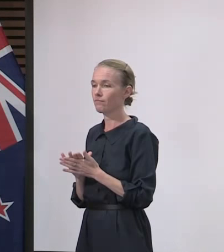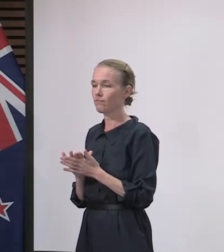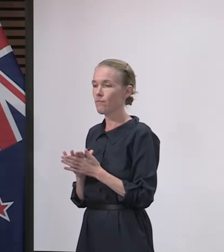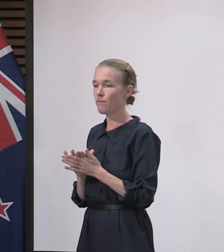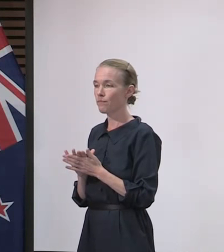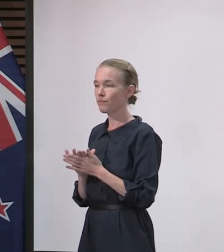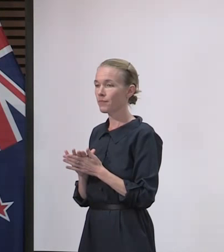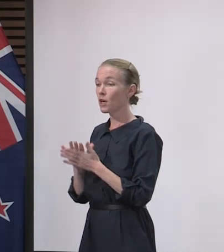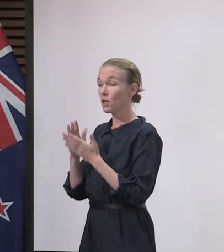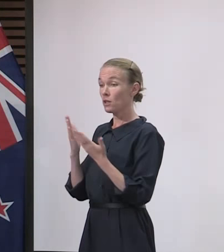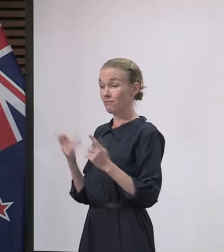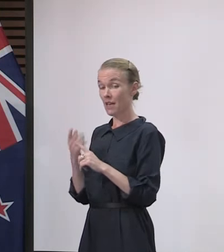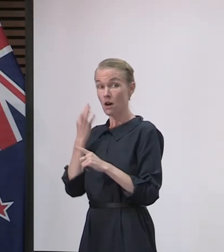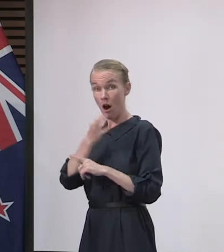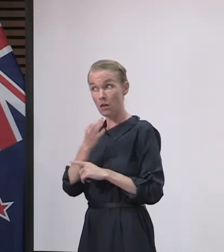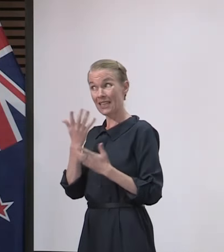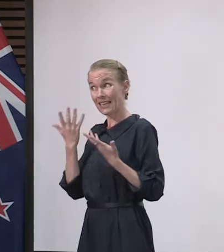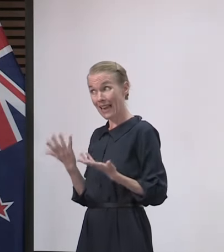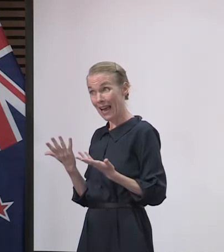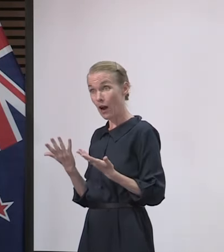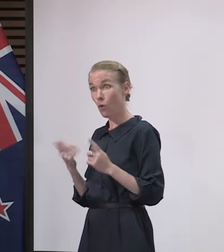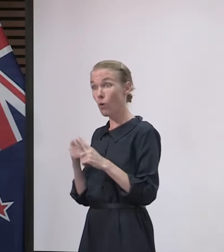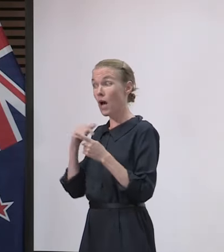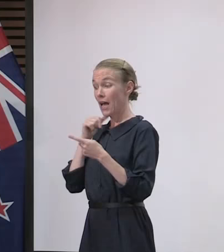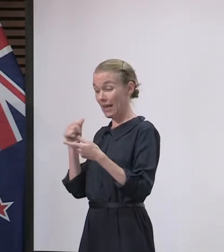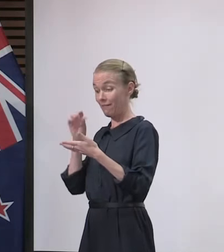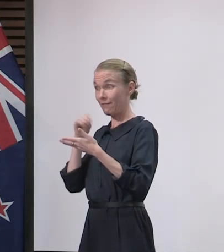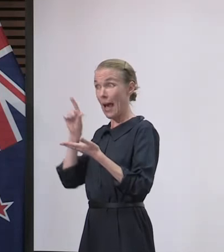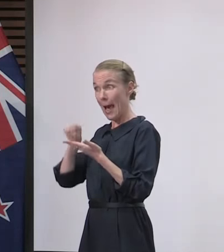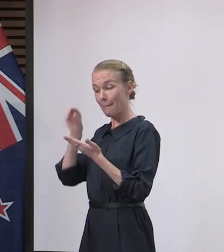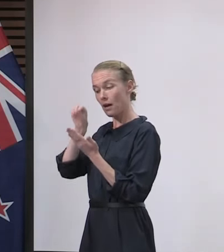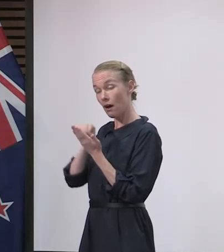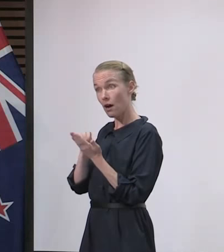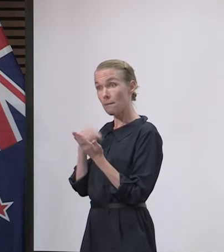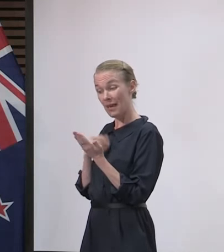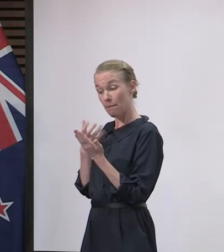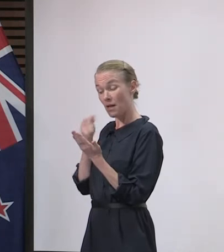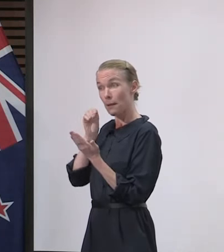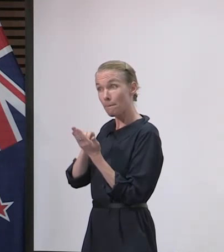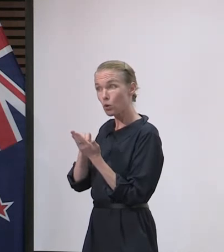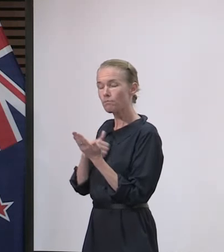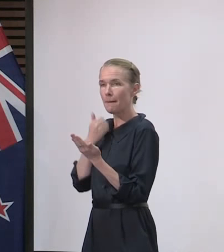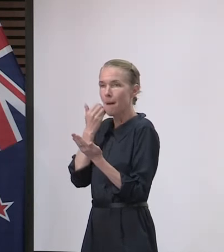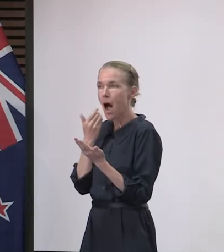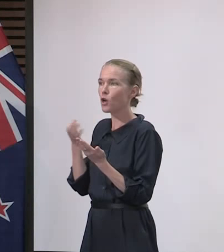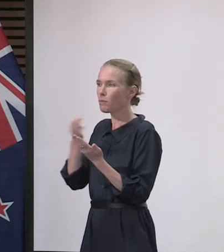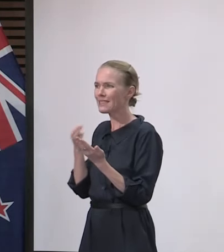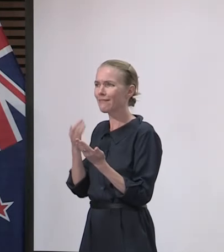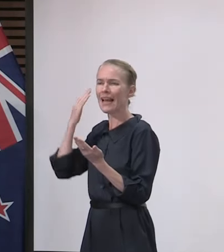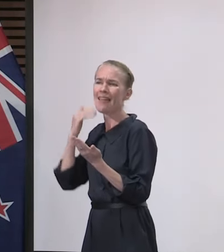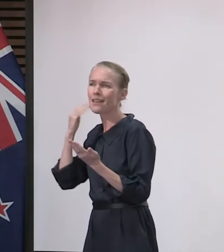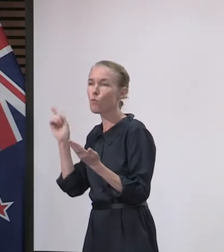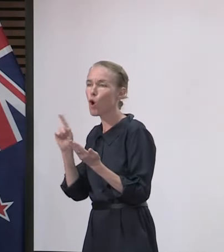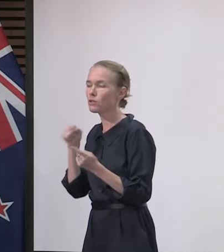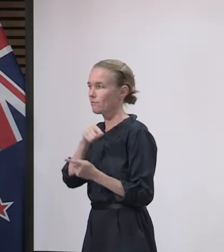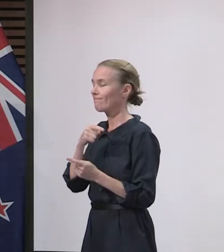to record ethnicity, so that that will, and that just helps us get a picture of who is registering, and then, of course, if